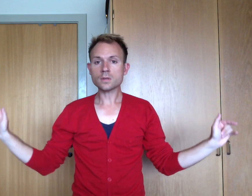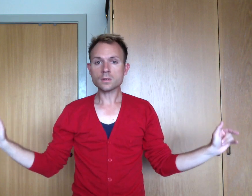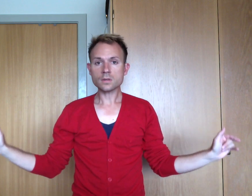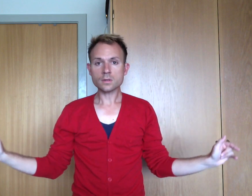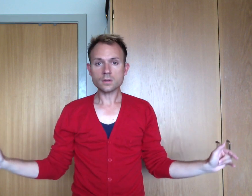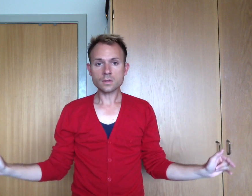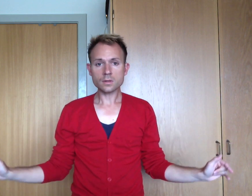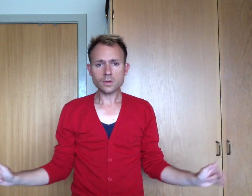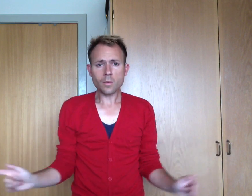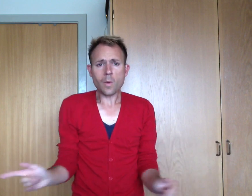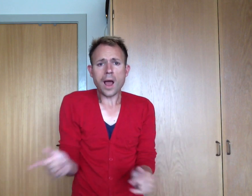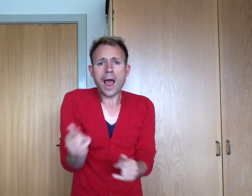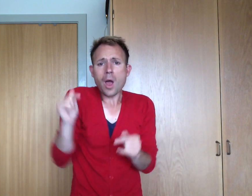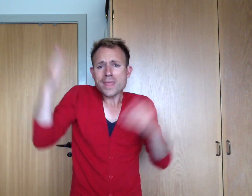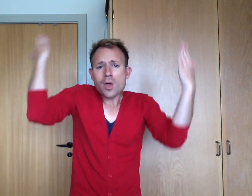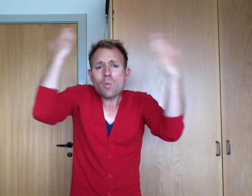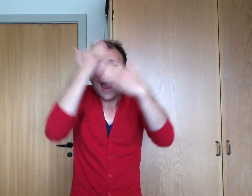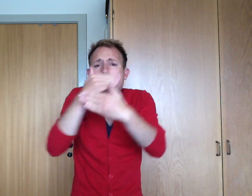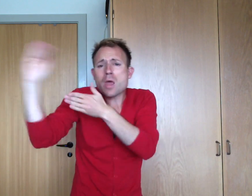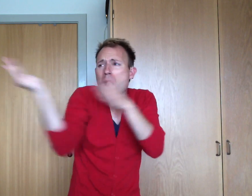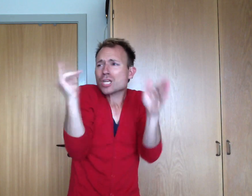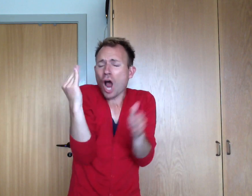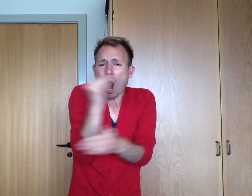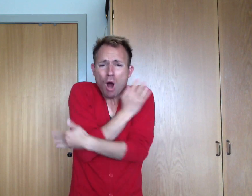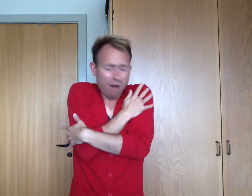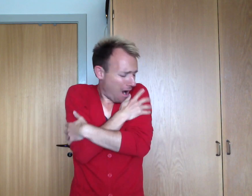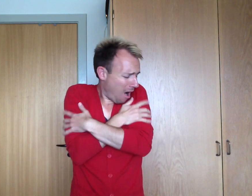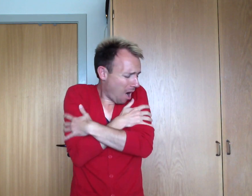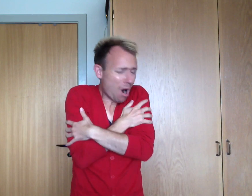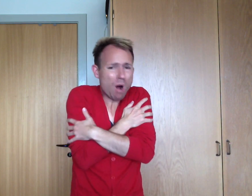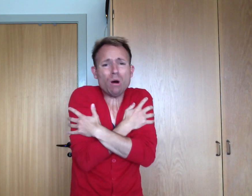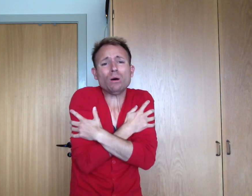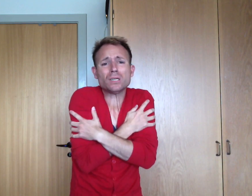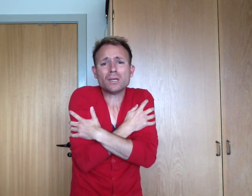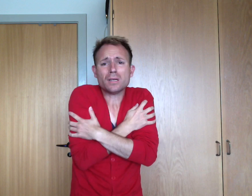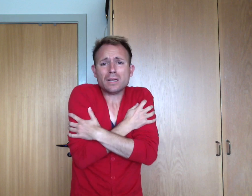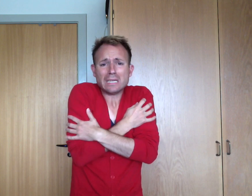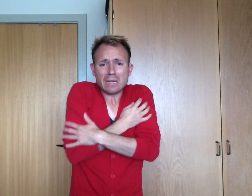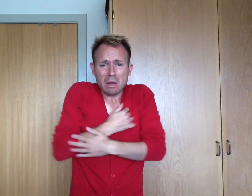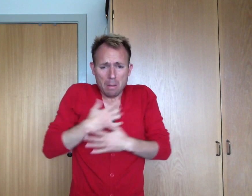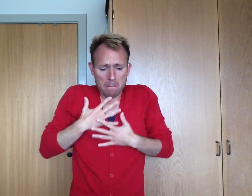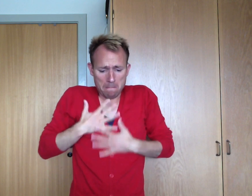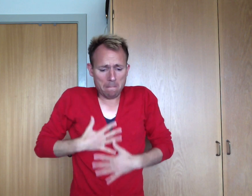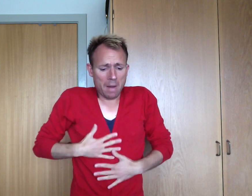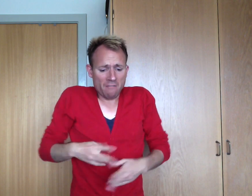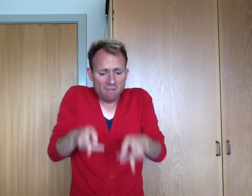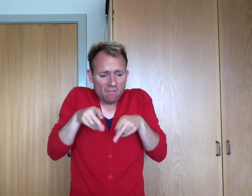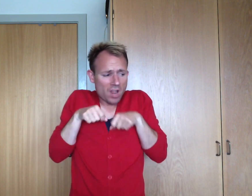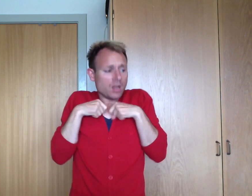There were nights when the wind was so cold But my body froze